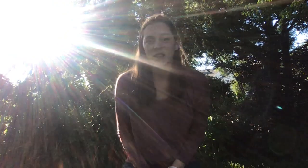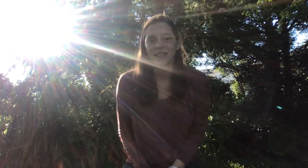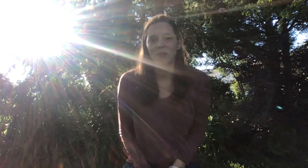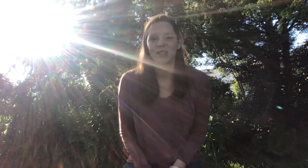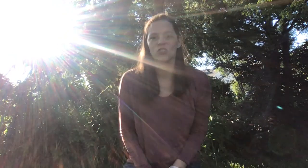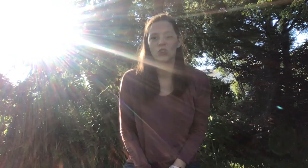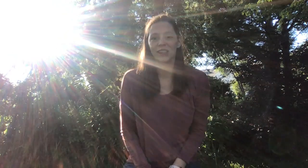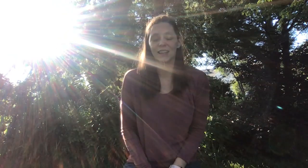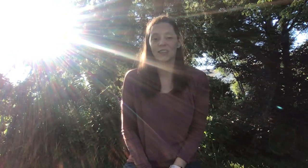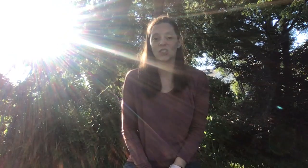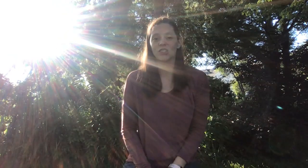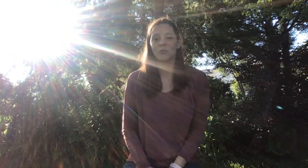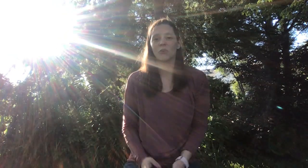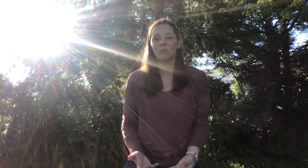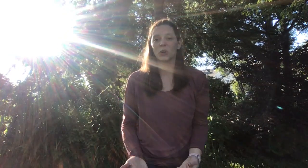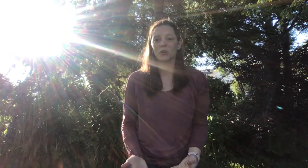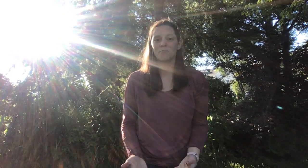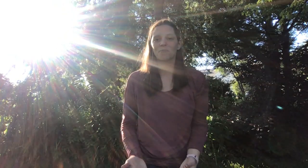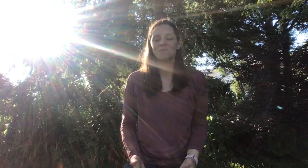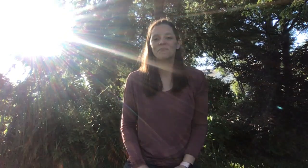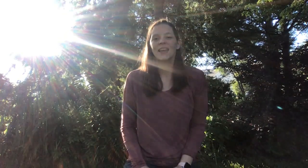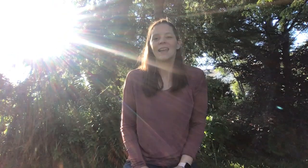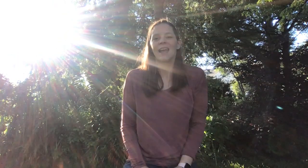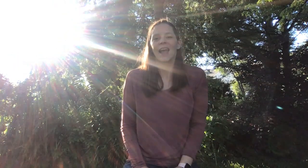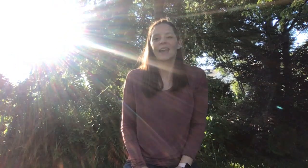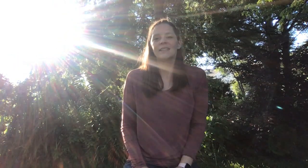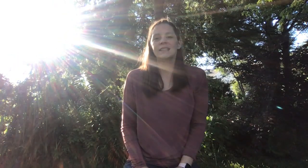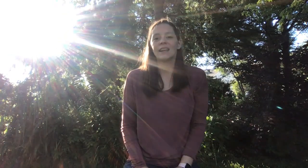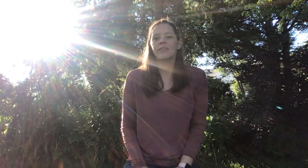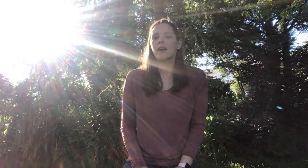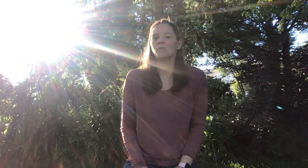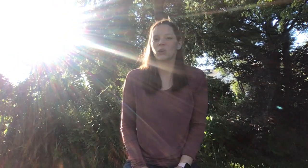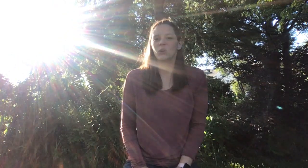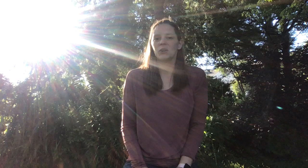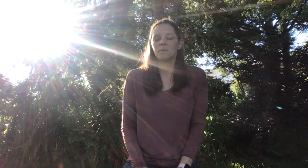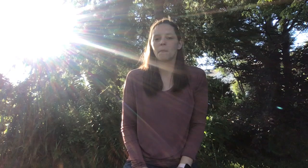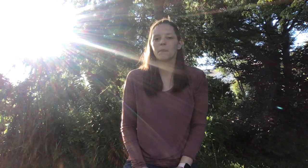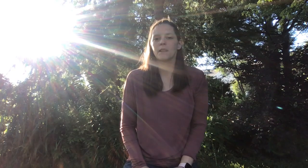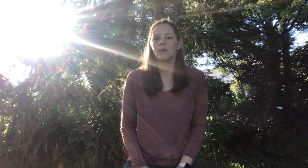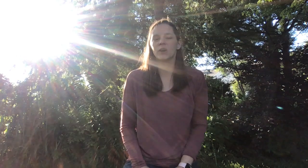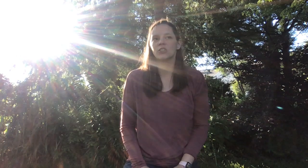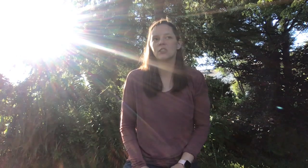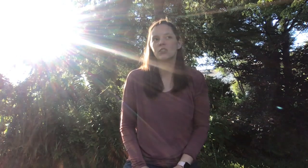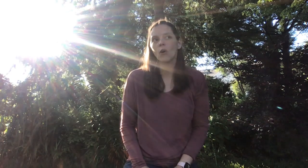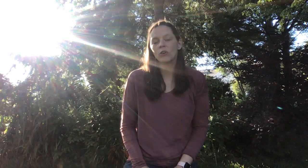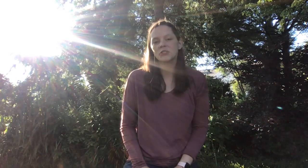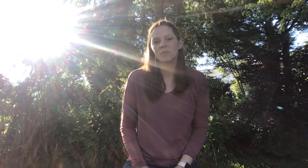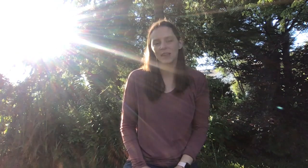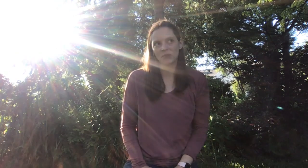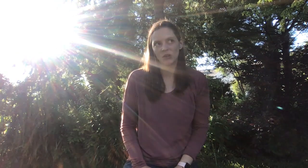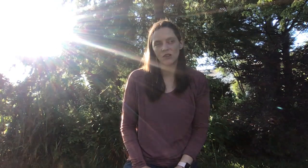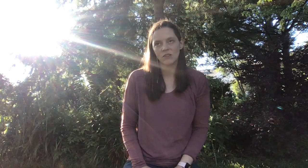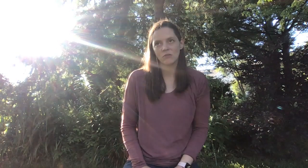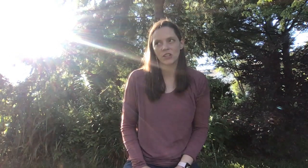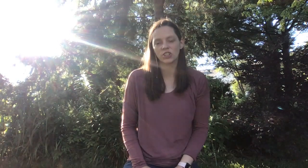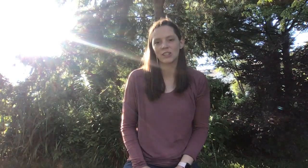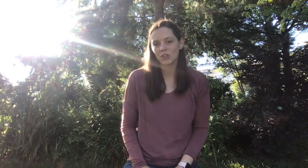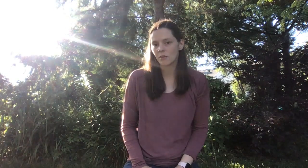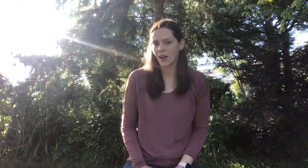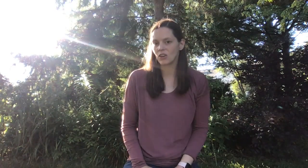is that Miss Julian, she wrote a book. And in that book, where she told people what she knew about